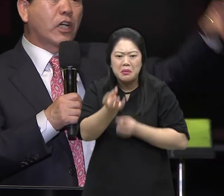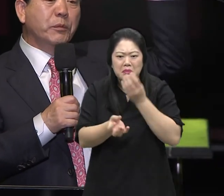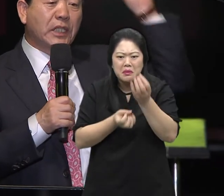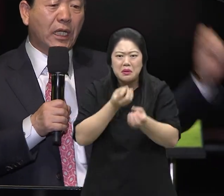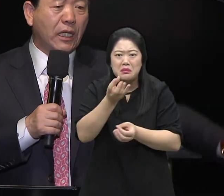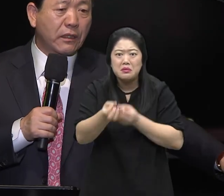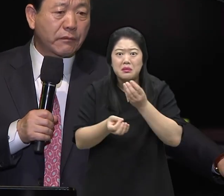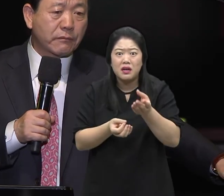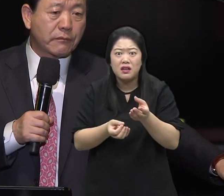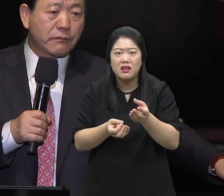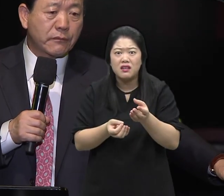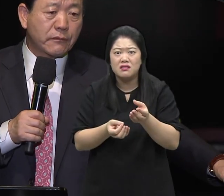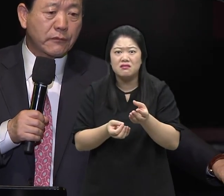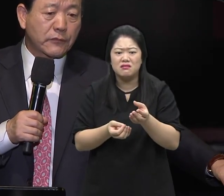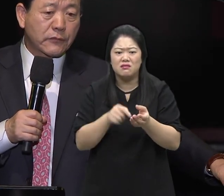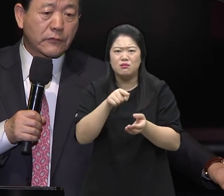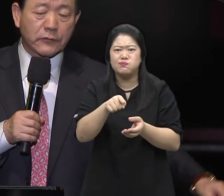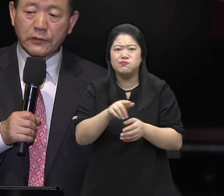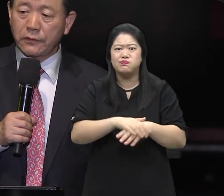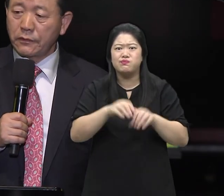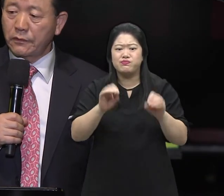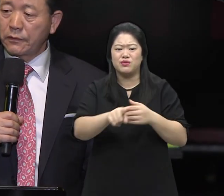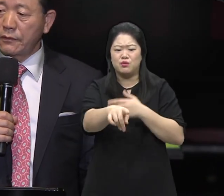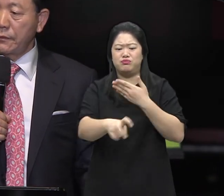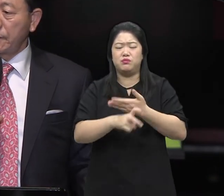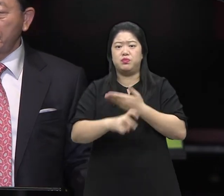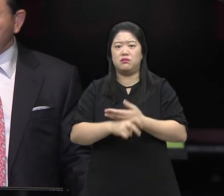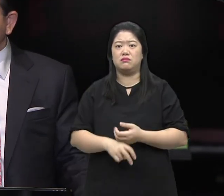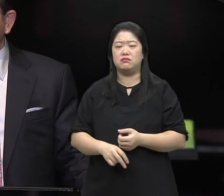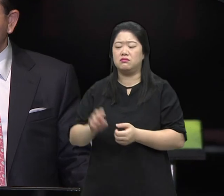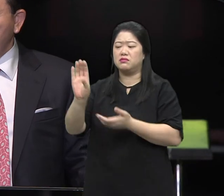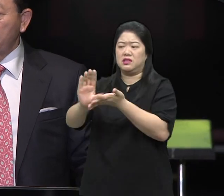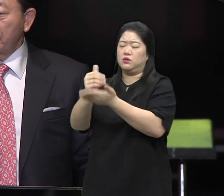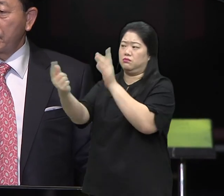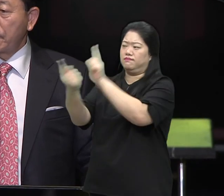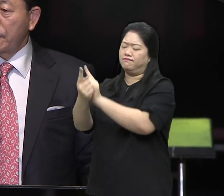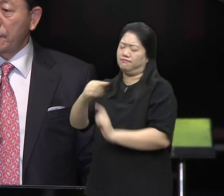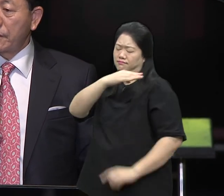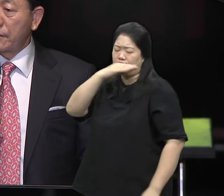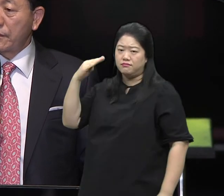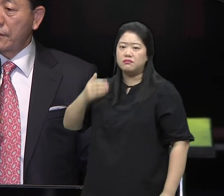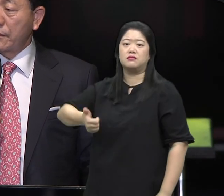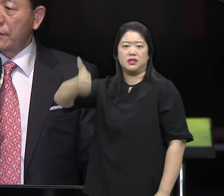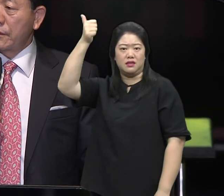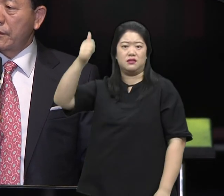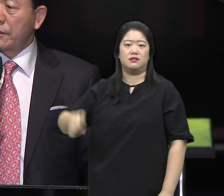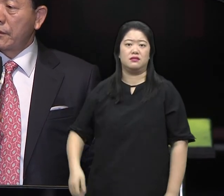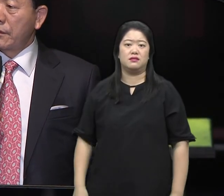It's against the law to go to the priest and talk about your sins You have to lay down everything at the foot of the cross